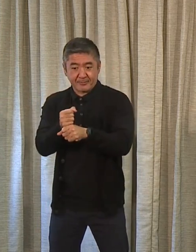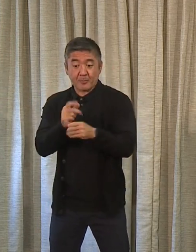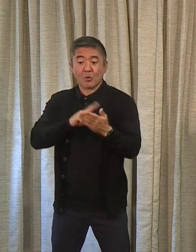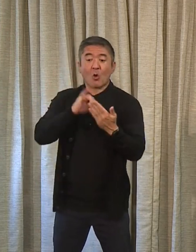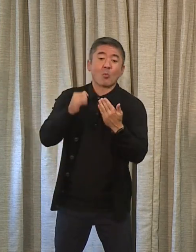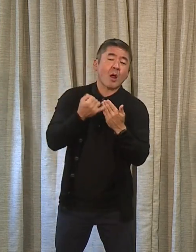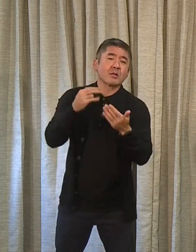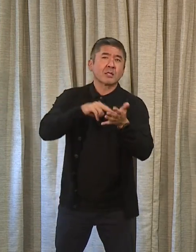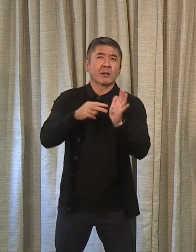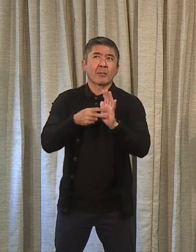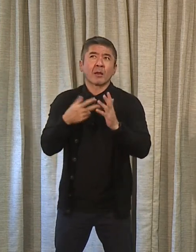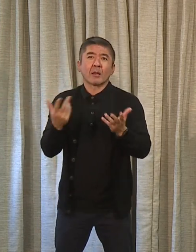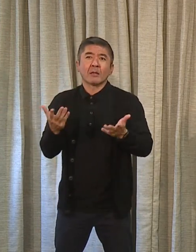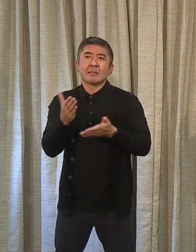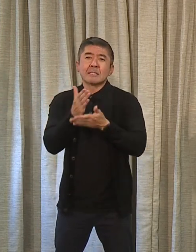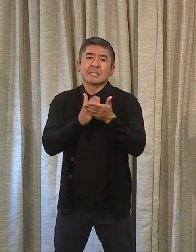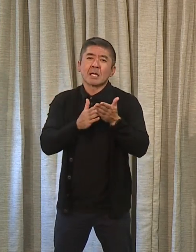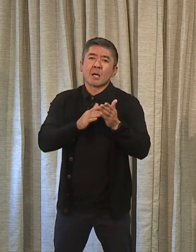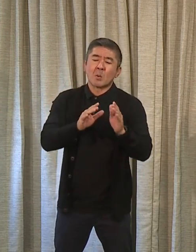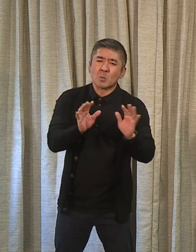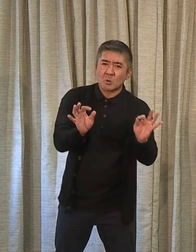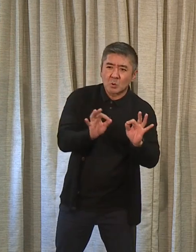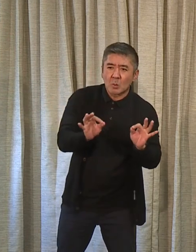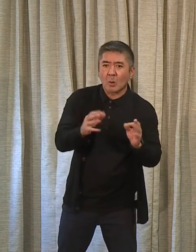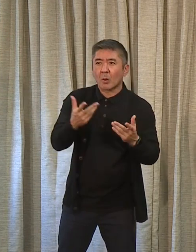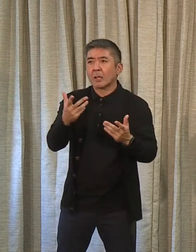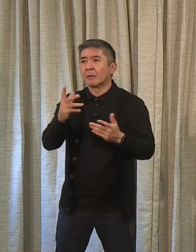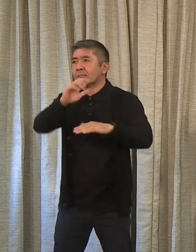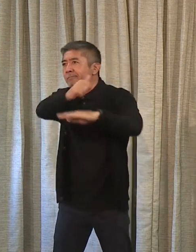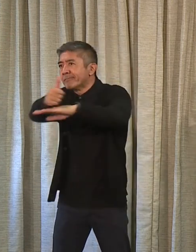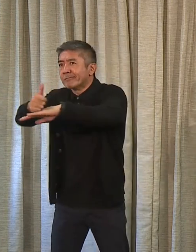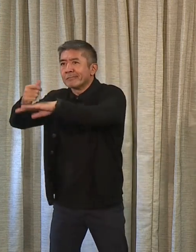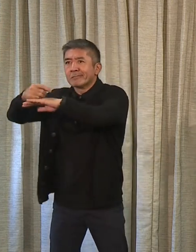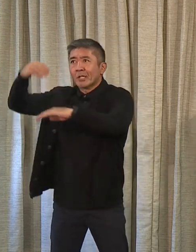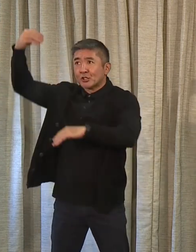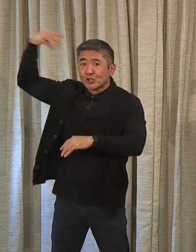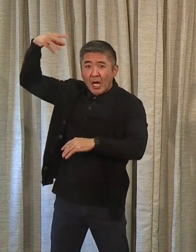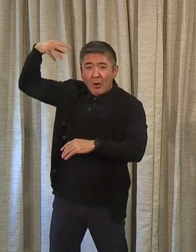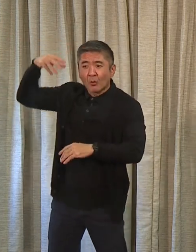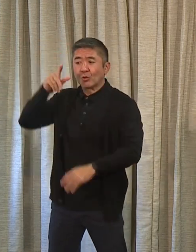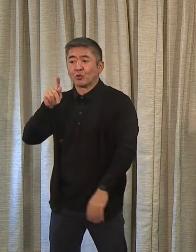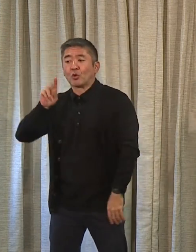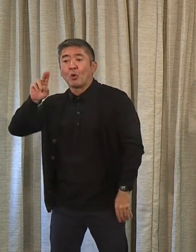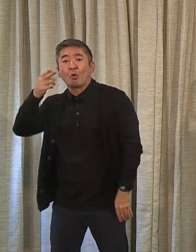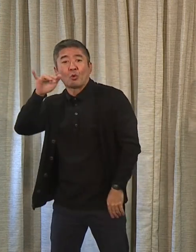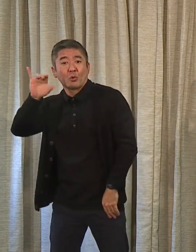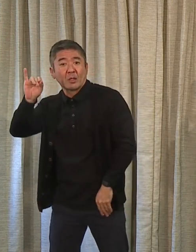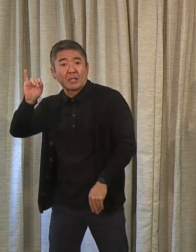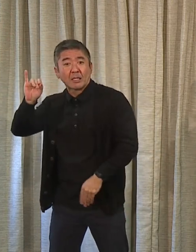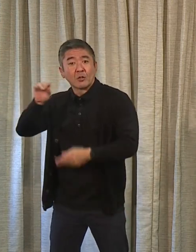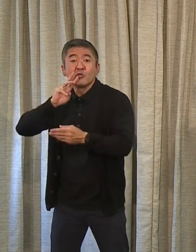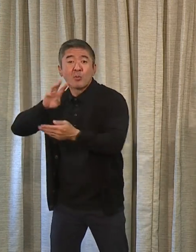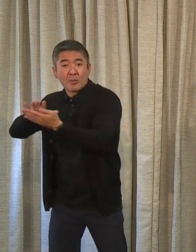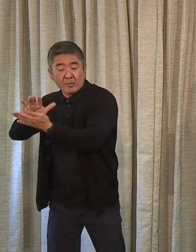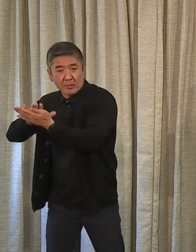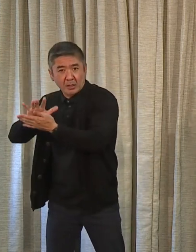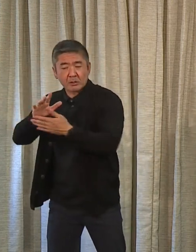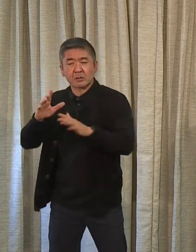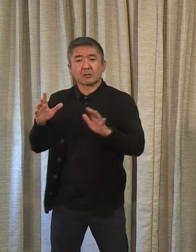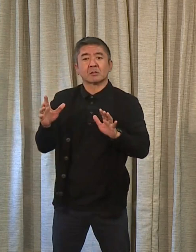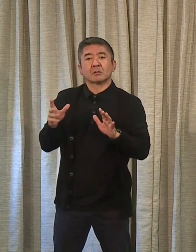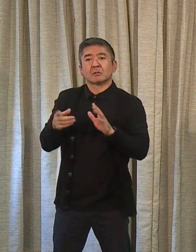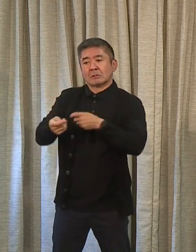some small things like some showers out at Kuhio Beach, replacing the pretty